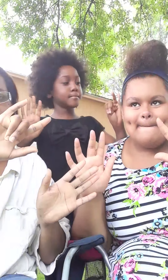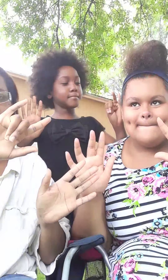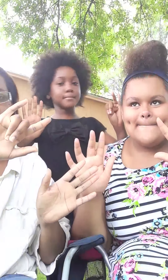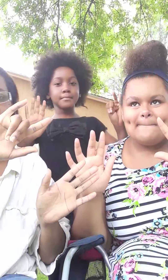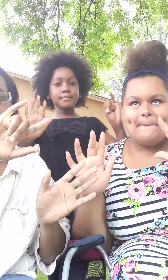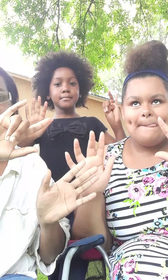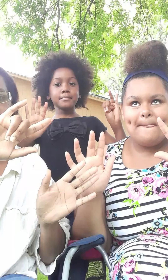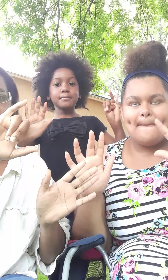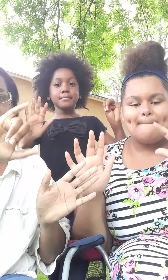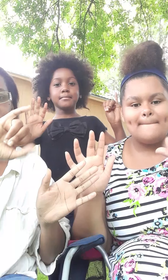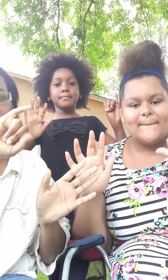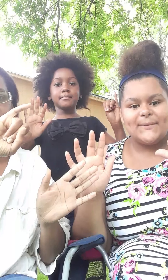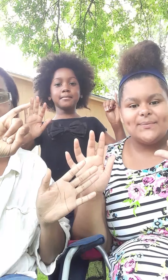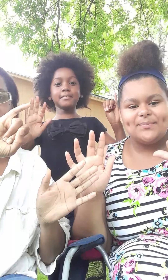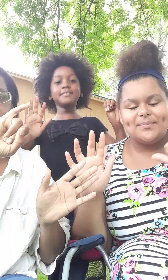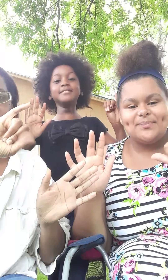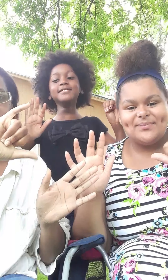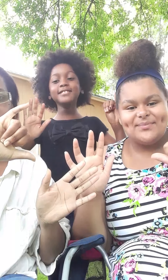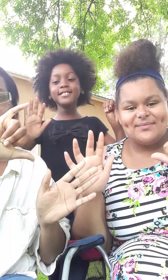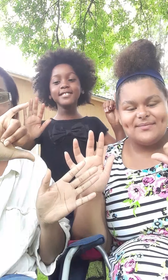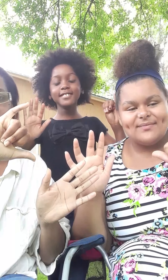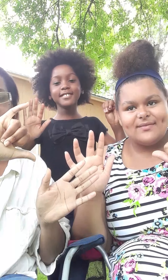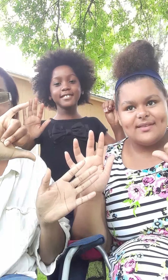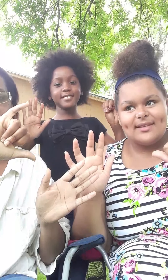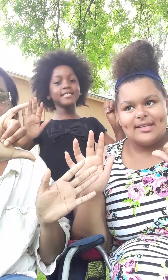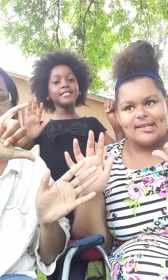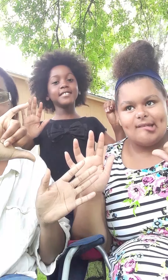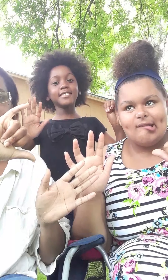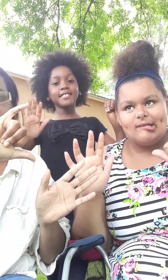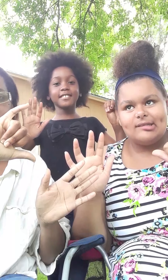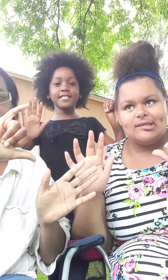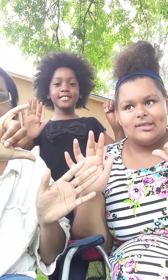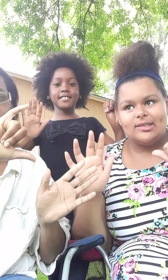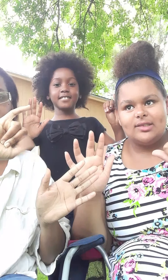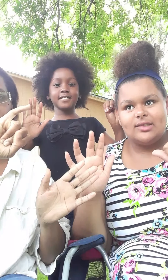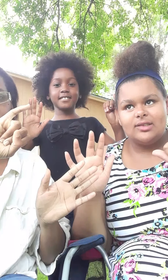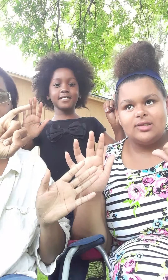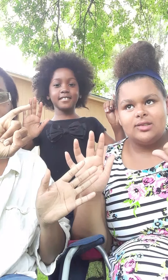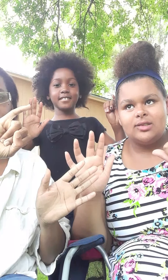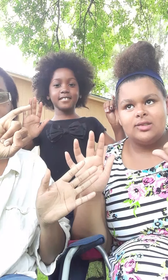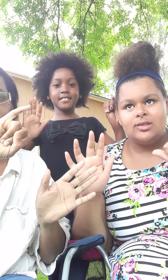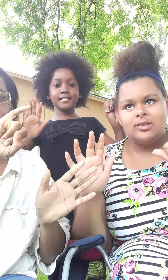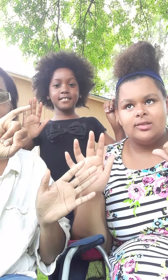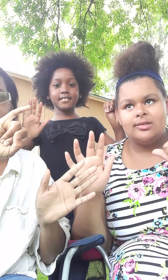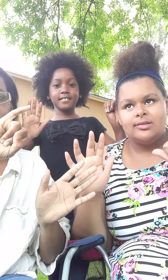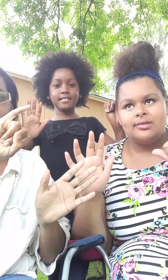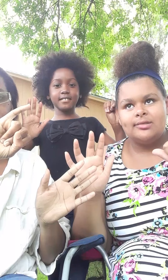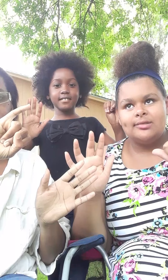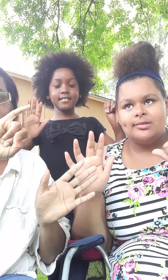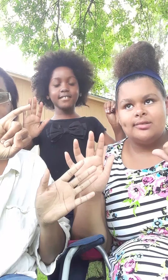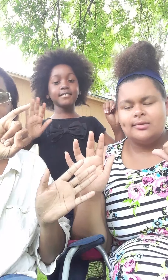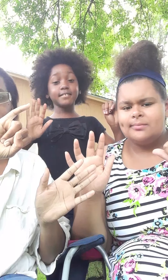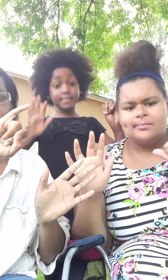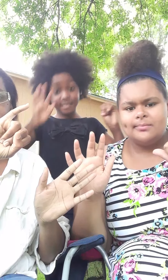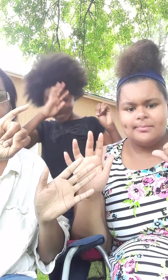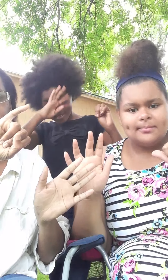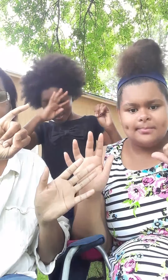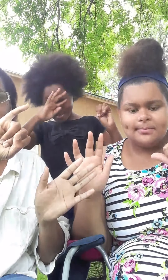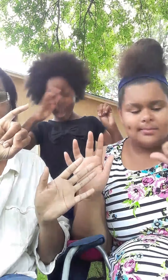clothes while eating put a finger down if you ever spilled a beverage on yourself or someone else while drinking put a finger down if you ever lost